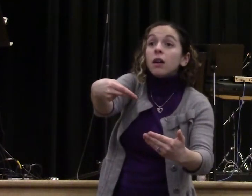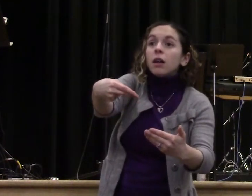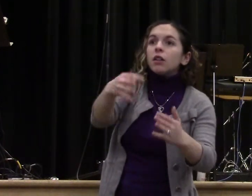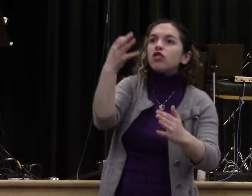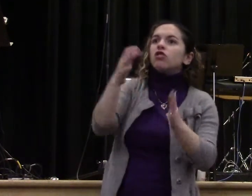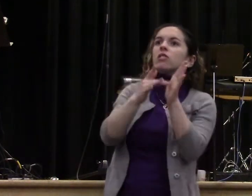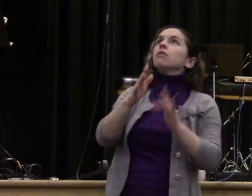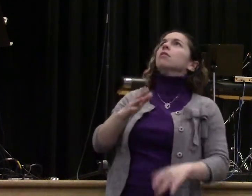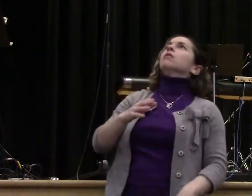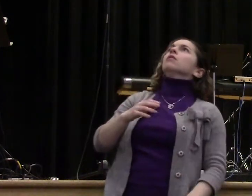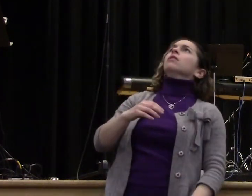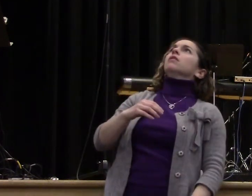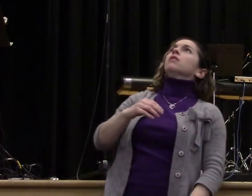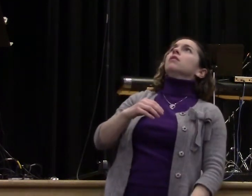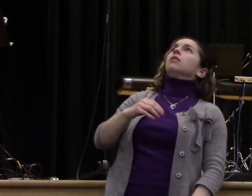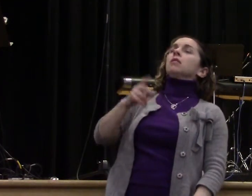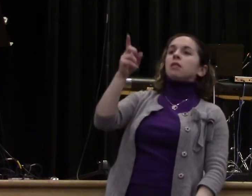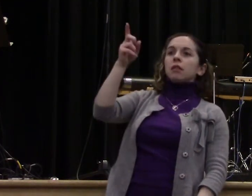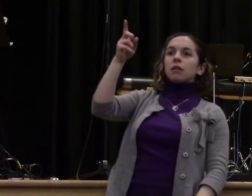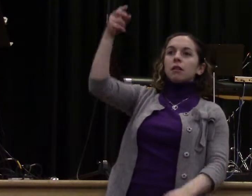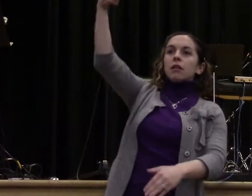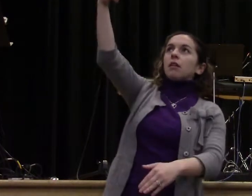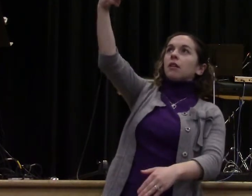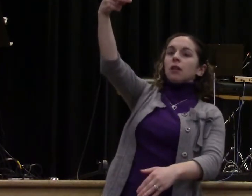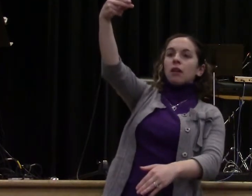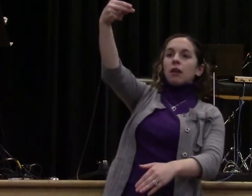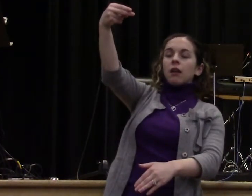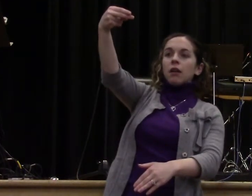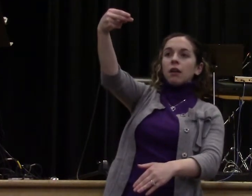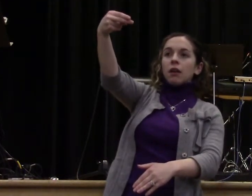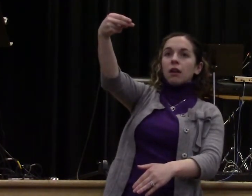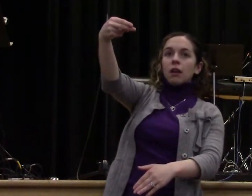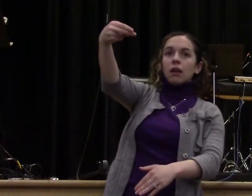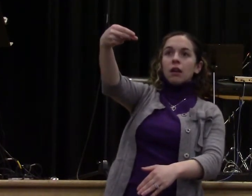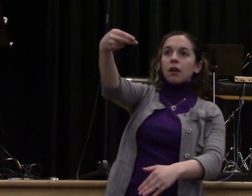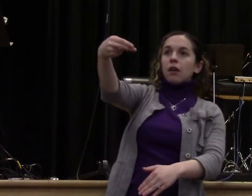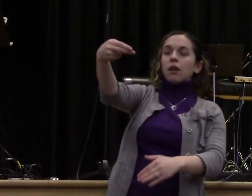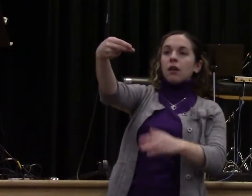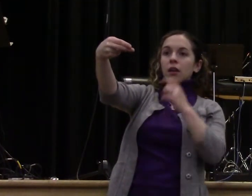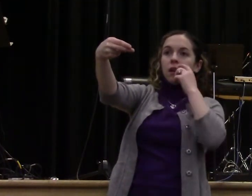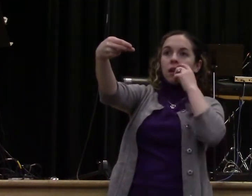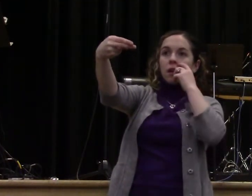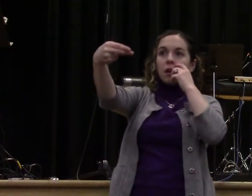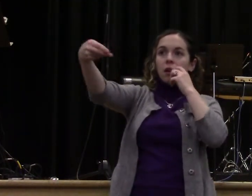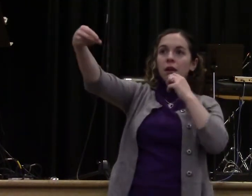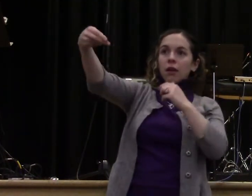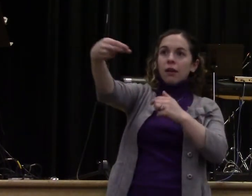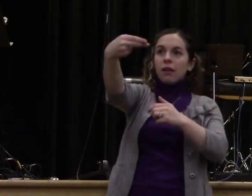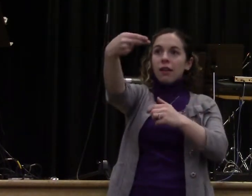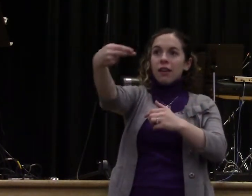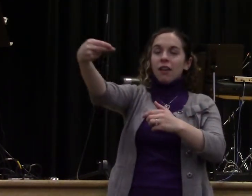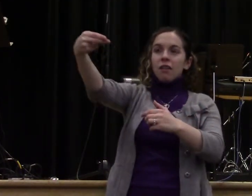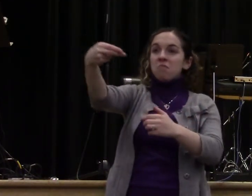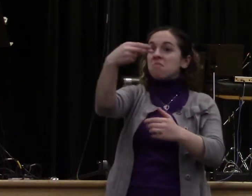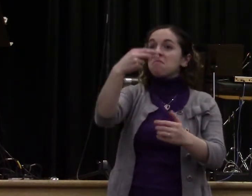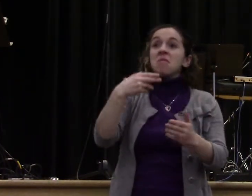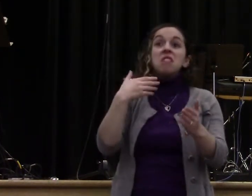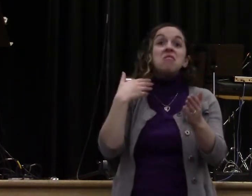roof. They carried him up on the roof and they cleared the roof away. They put a big hole in the roof and it doesn't matter that it was dangerous.